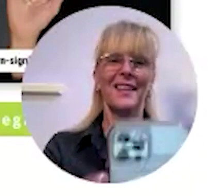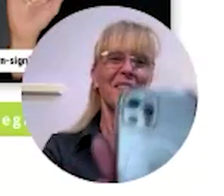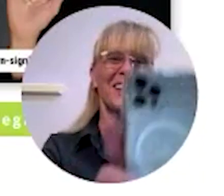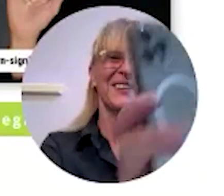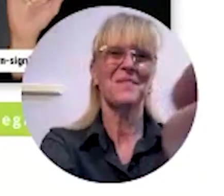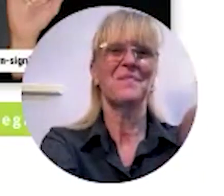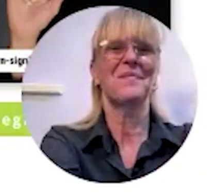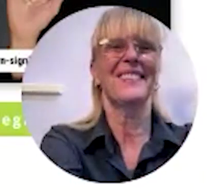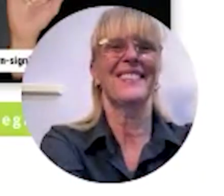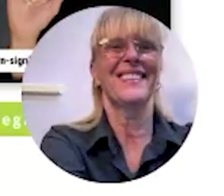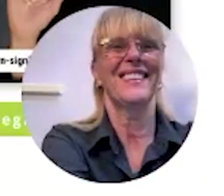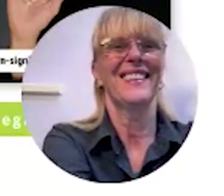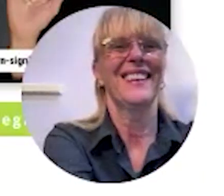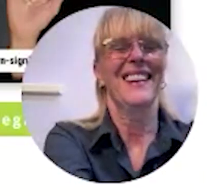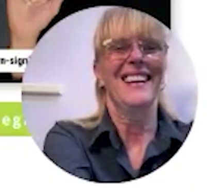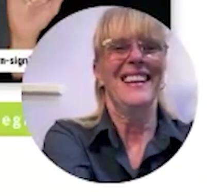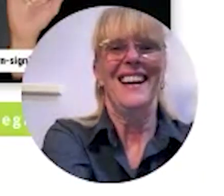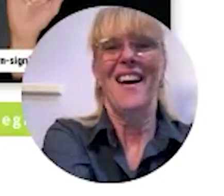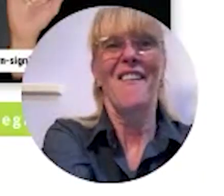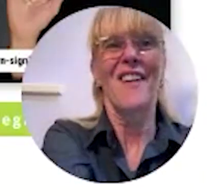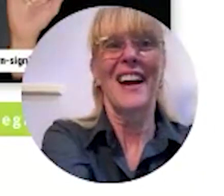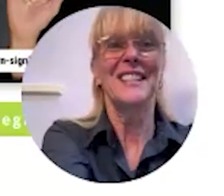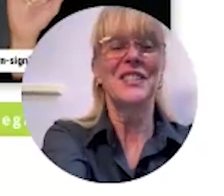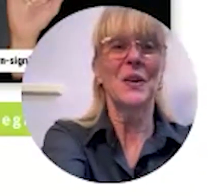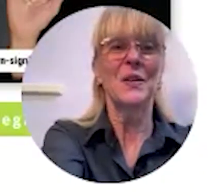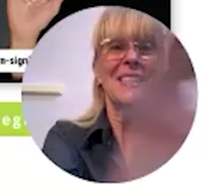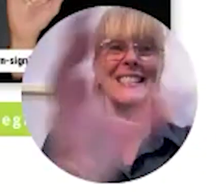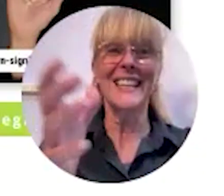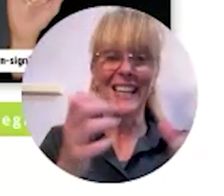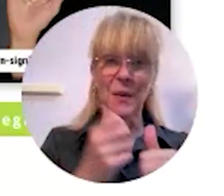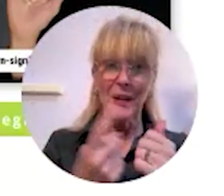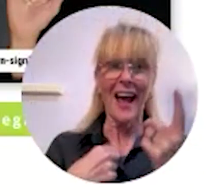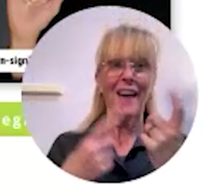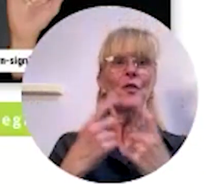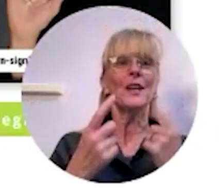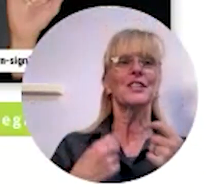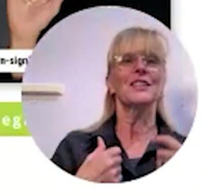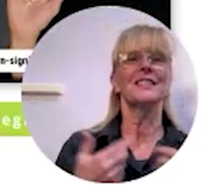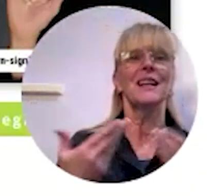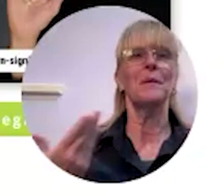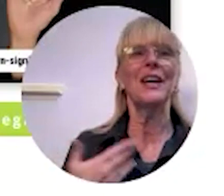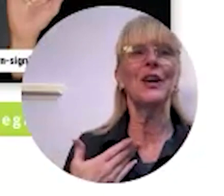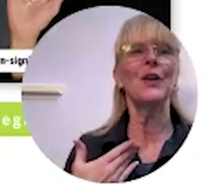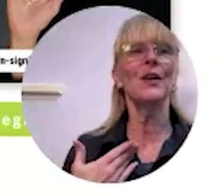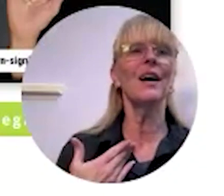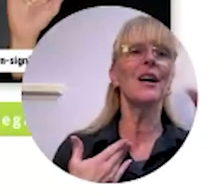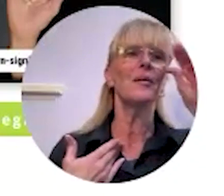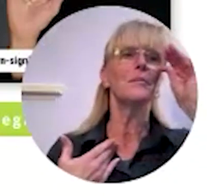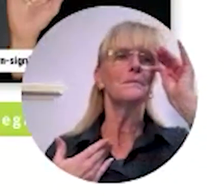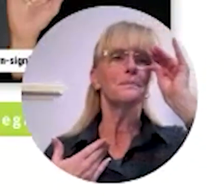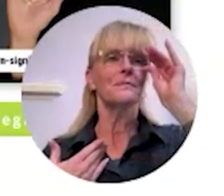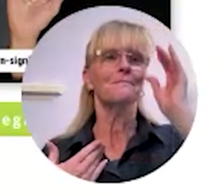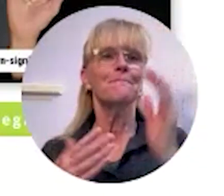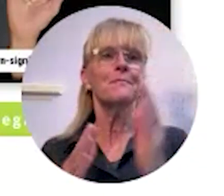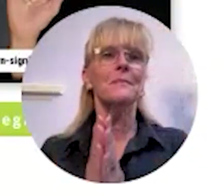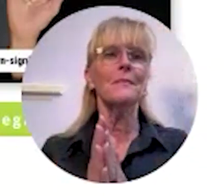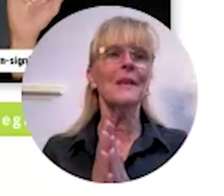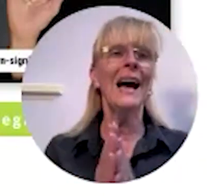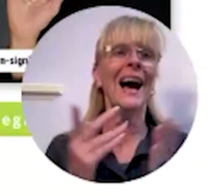there we go all right so does anyone have questions i'm here um